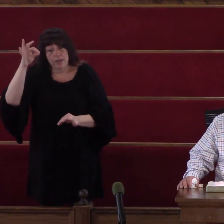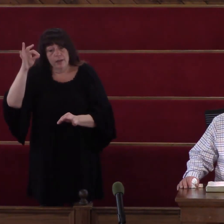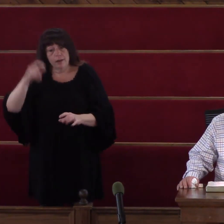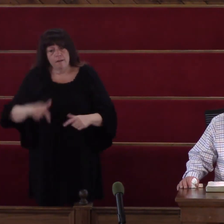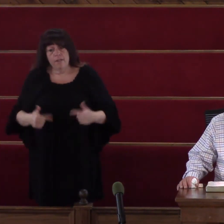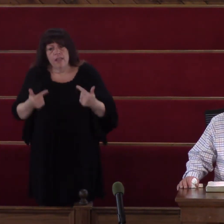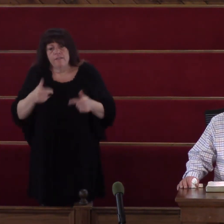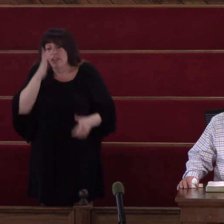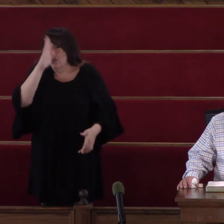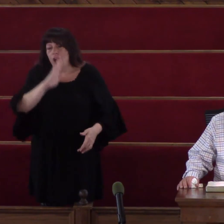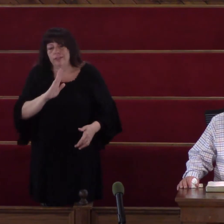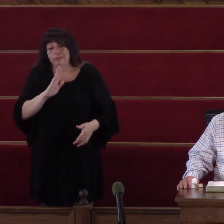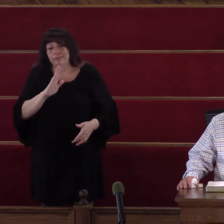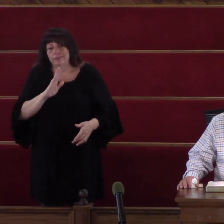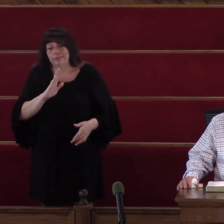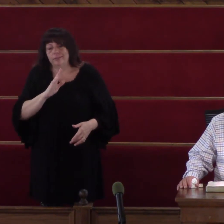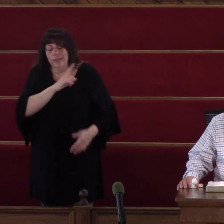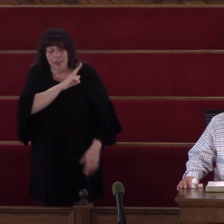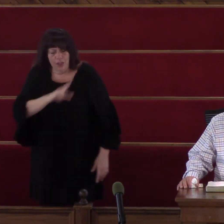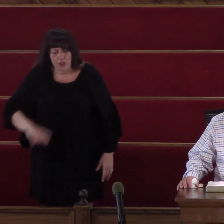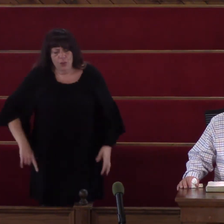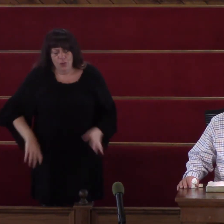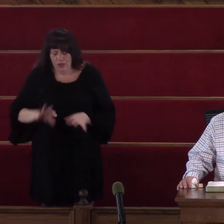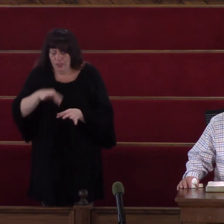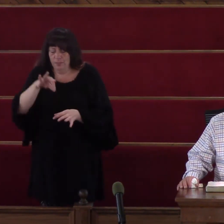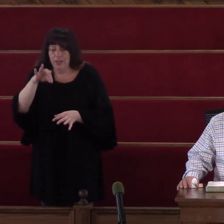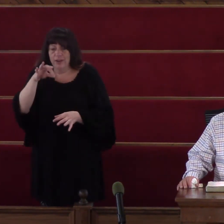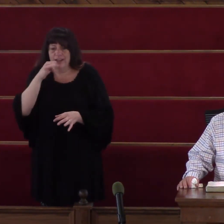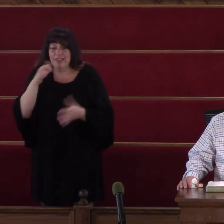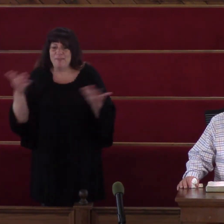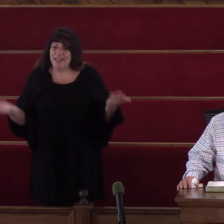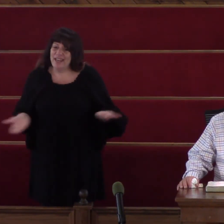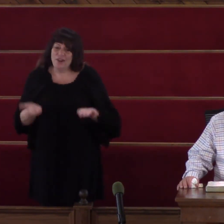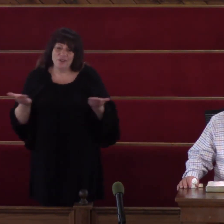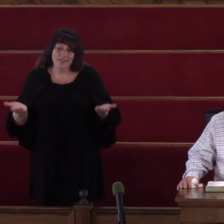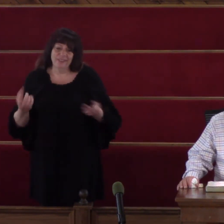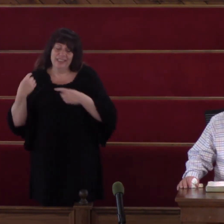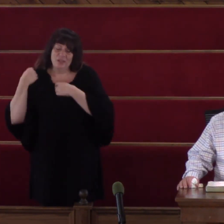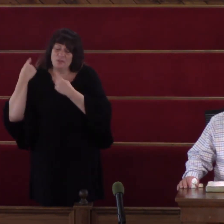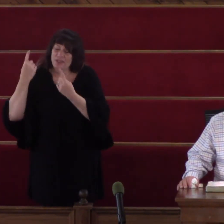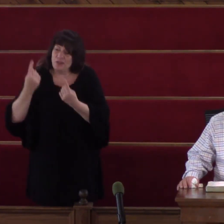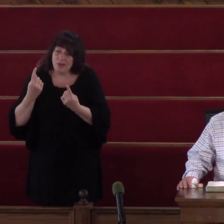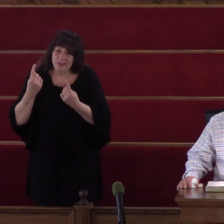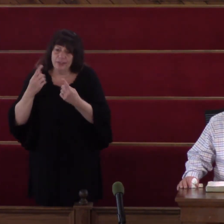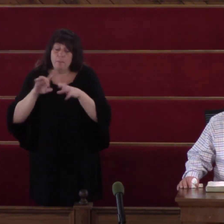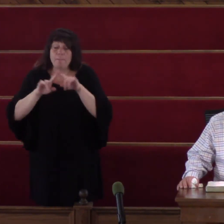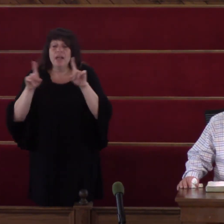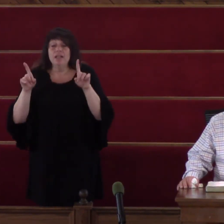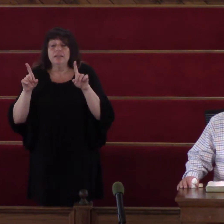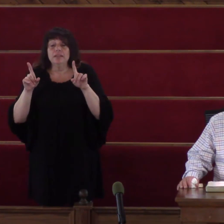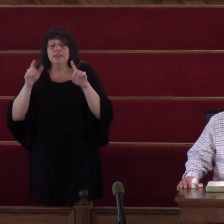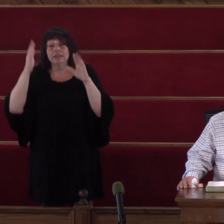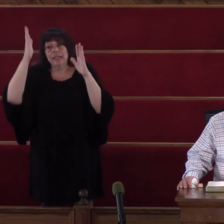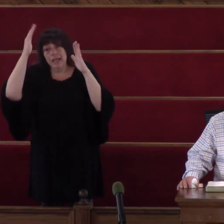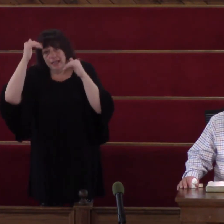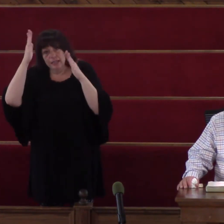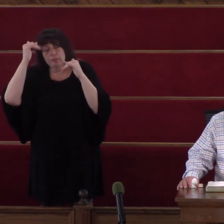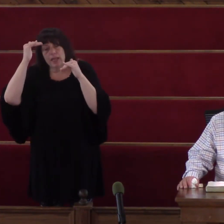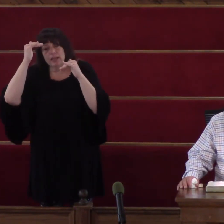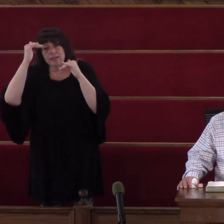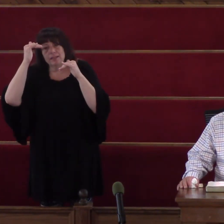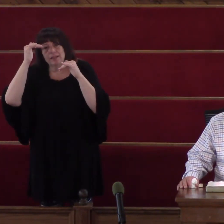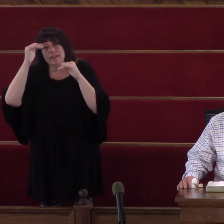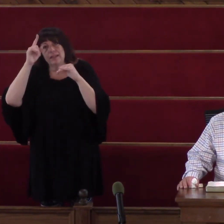I know That the spirit Of the Lord Has been here Since the very beginning And I expect him To give the anointing